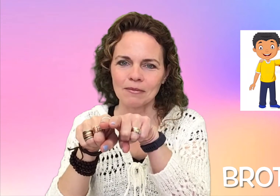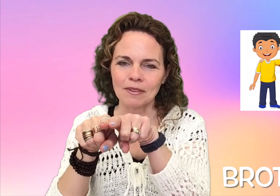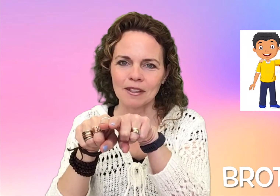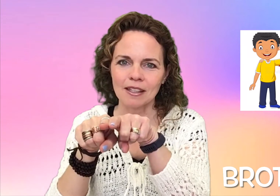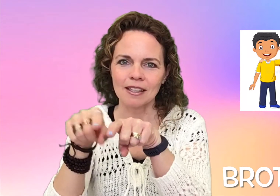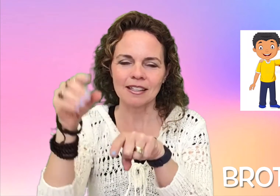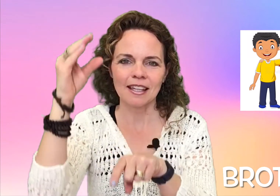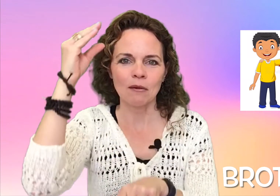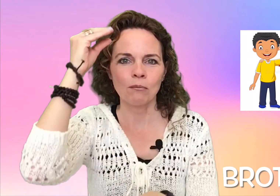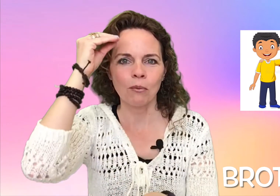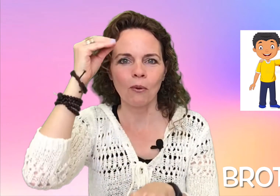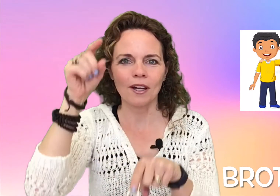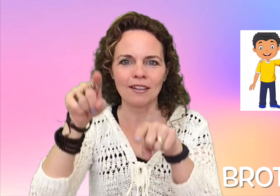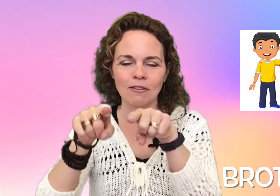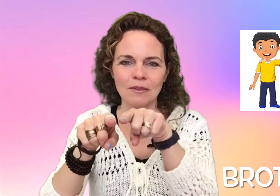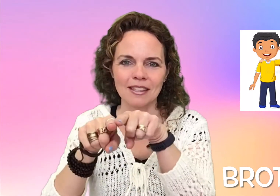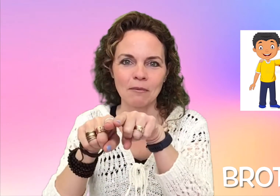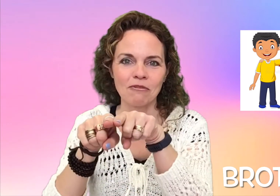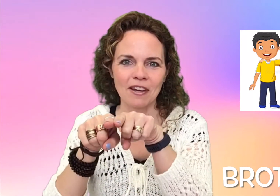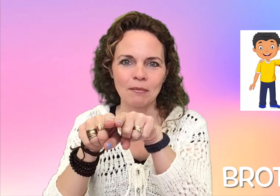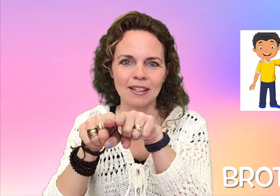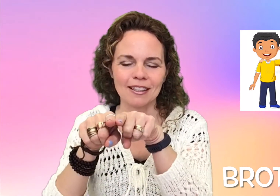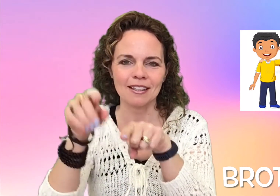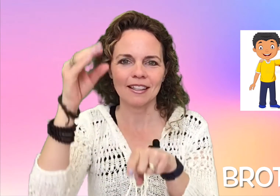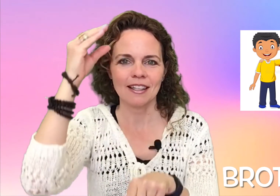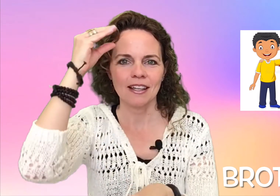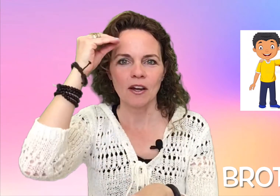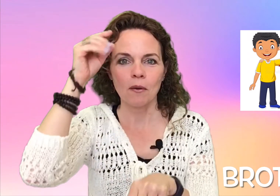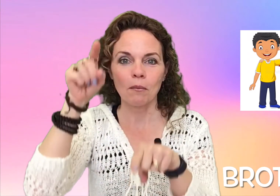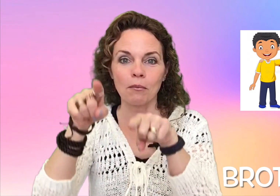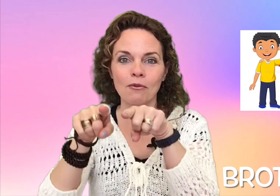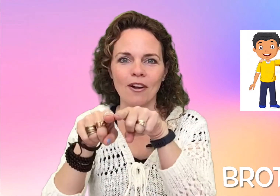The same boy from the same family. Brother.